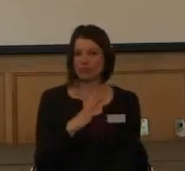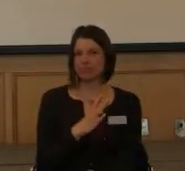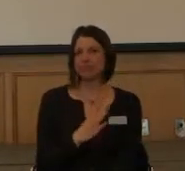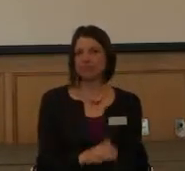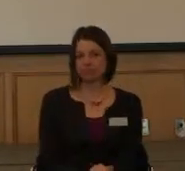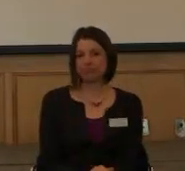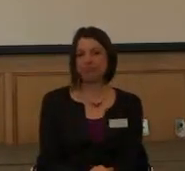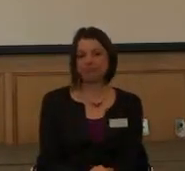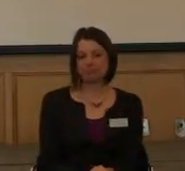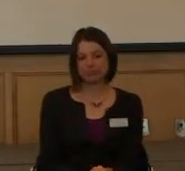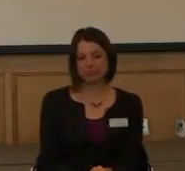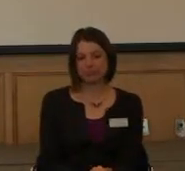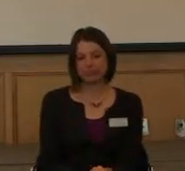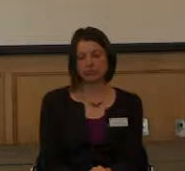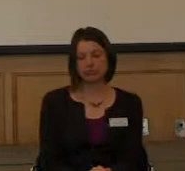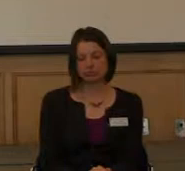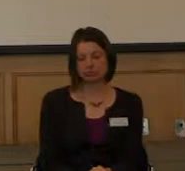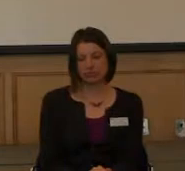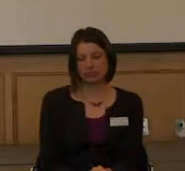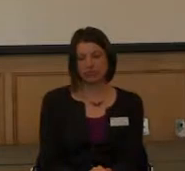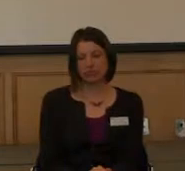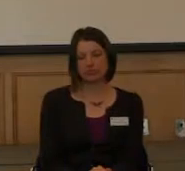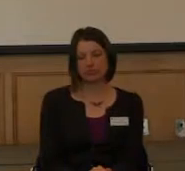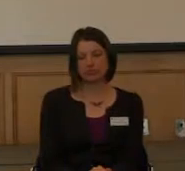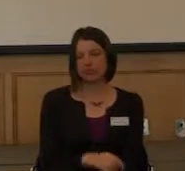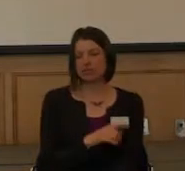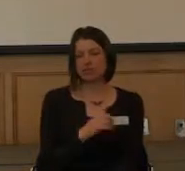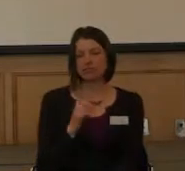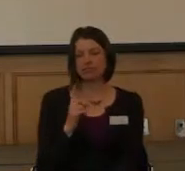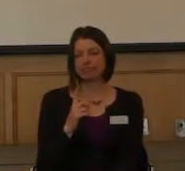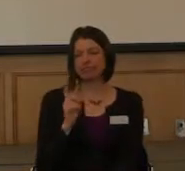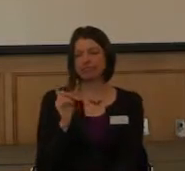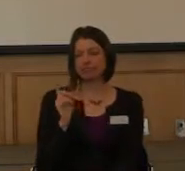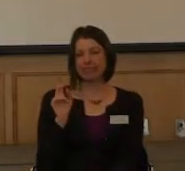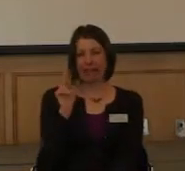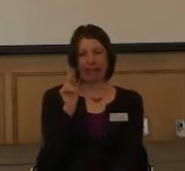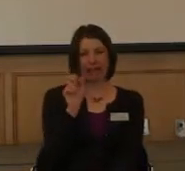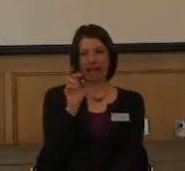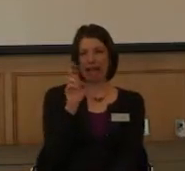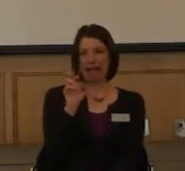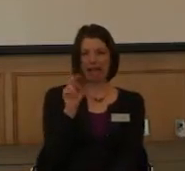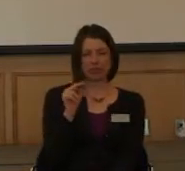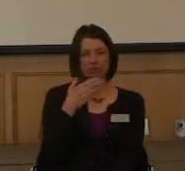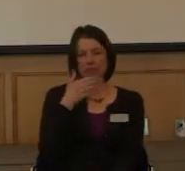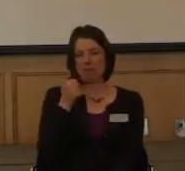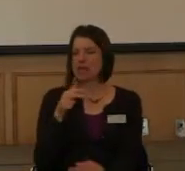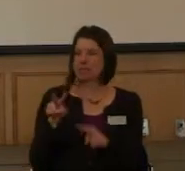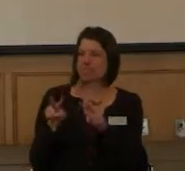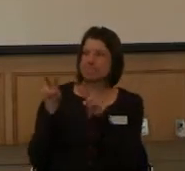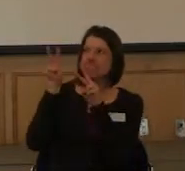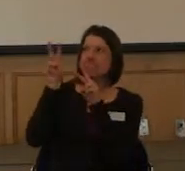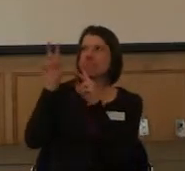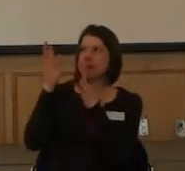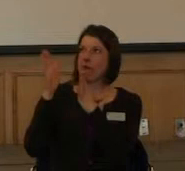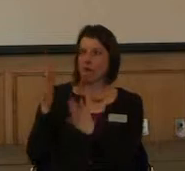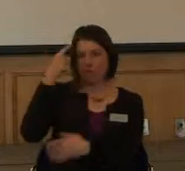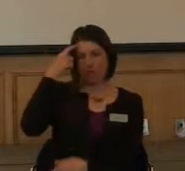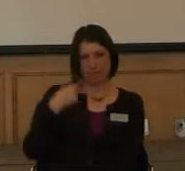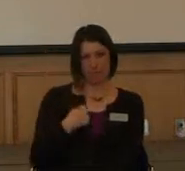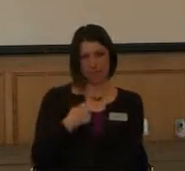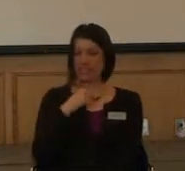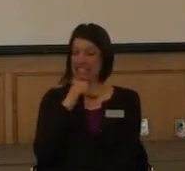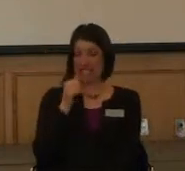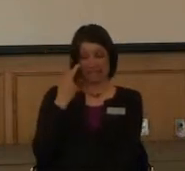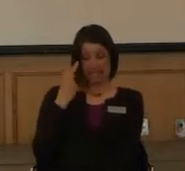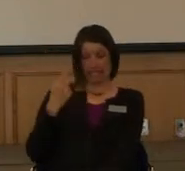And she was probably the best mentor I could have had. Because she didn't look at the disability.